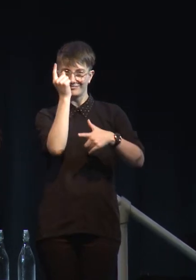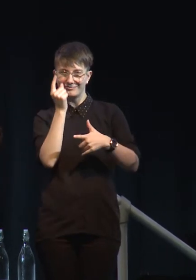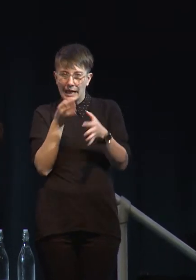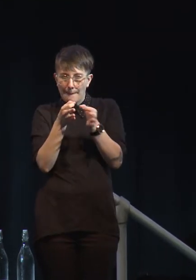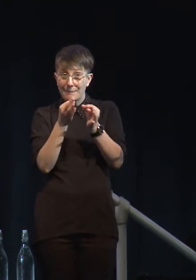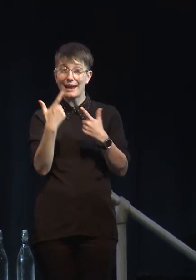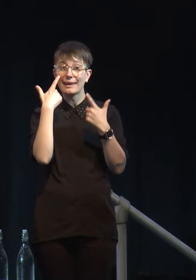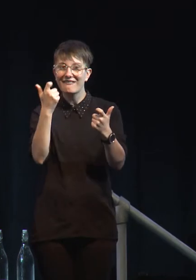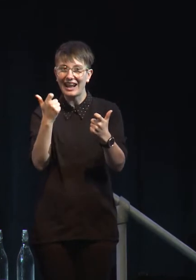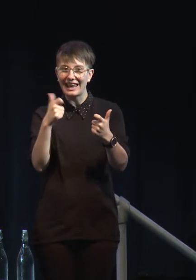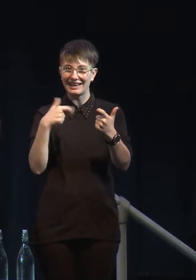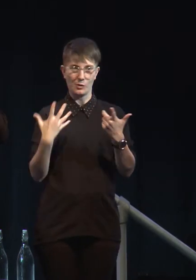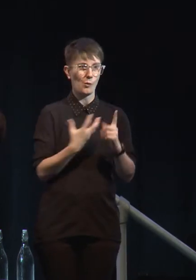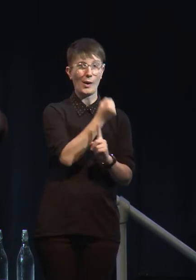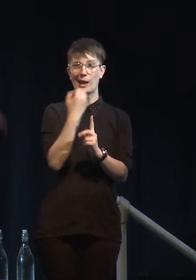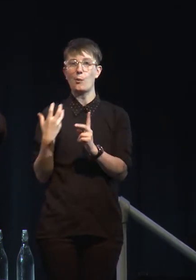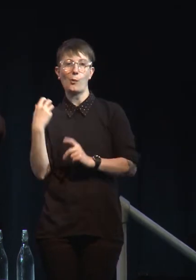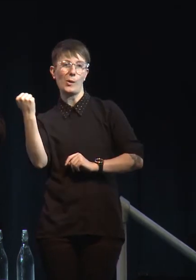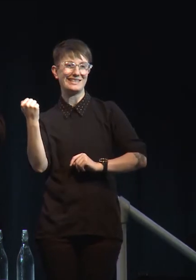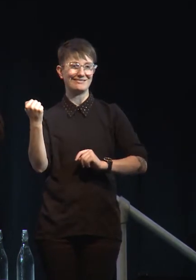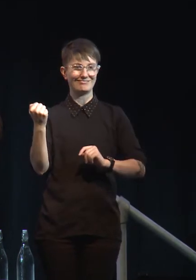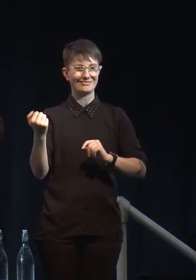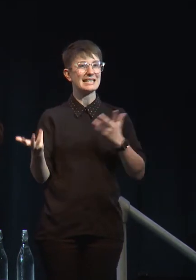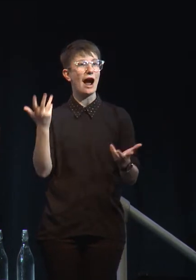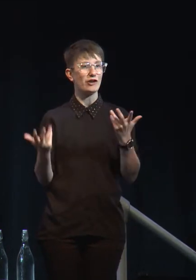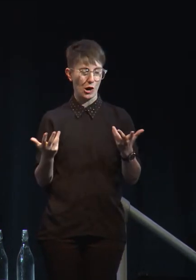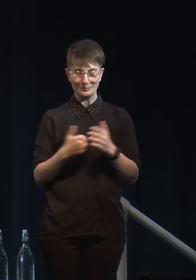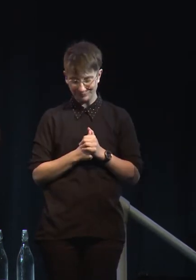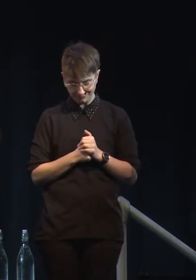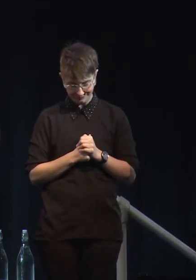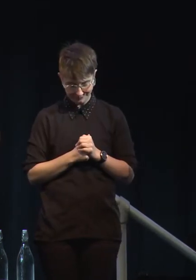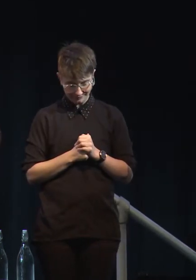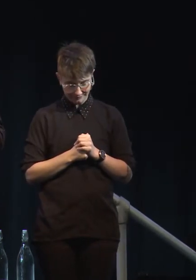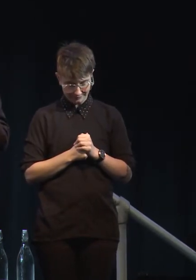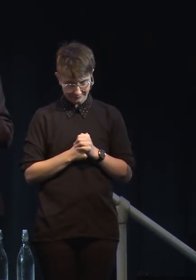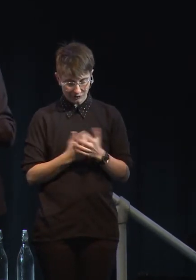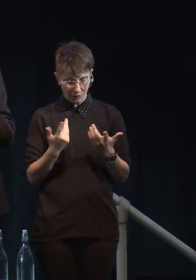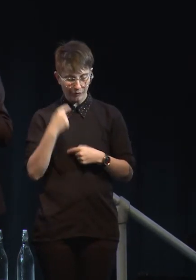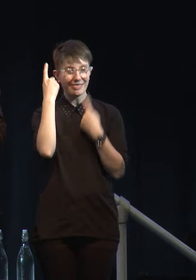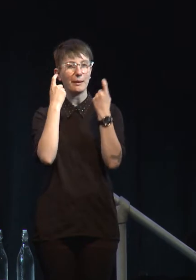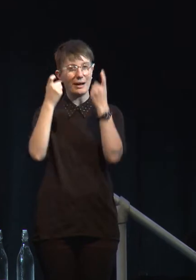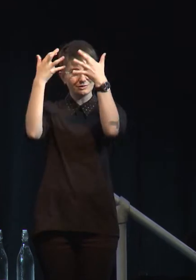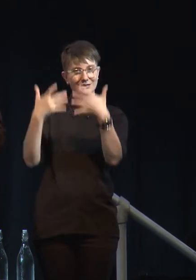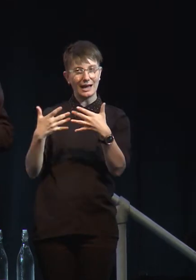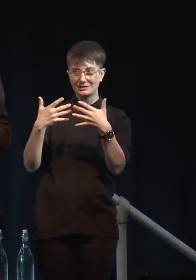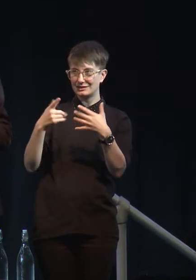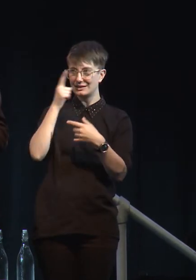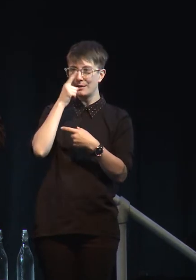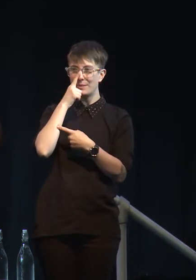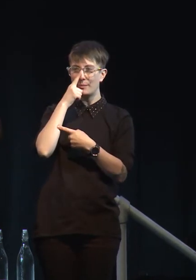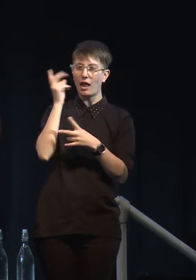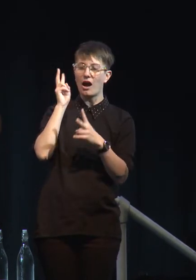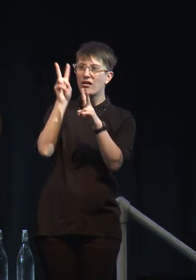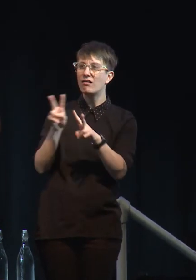And we'll get to later how all of those stats which people are confronting worldwide are causing them to change their consumption